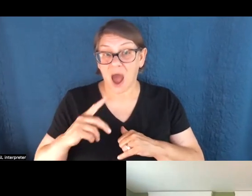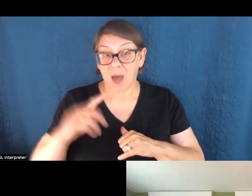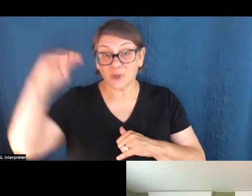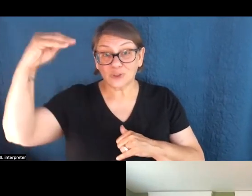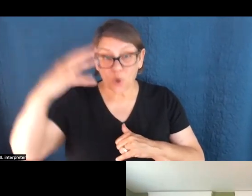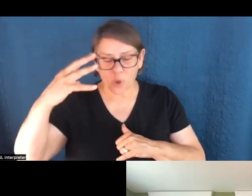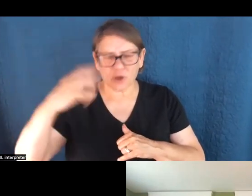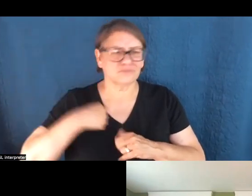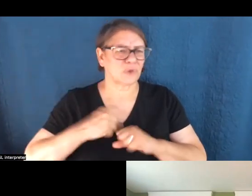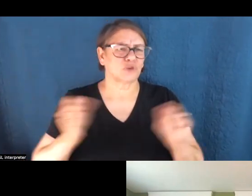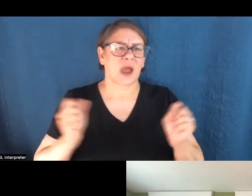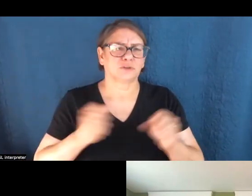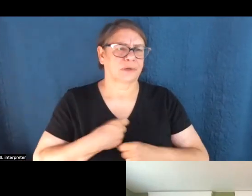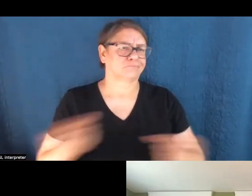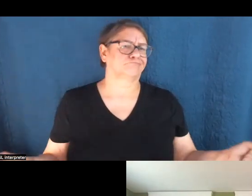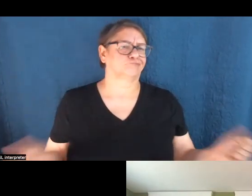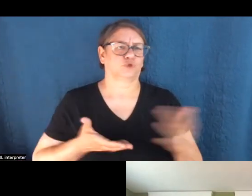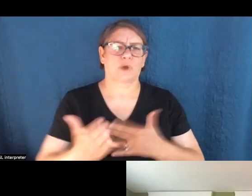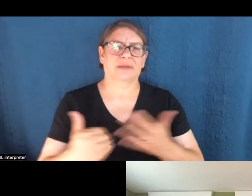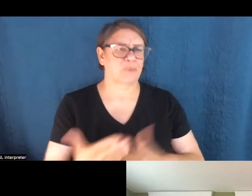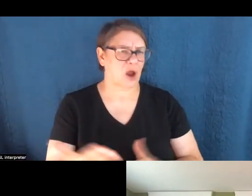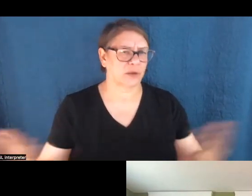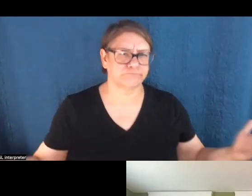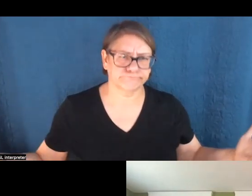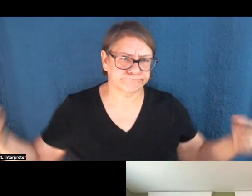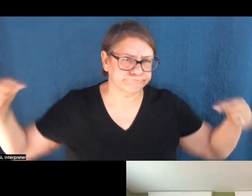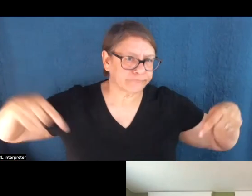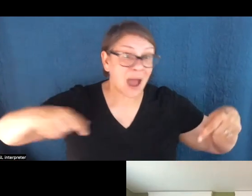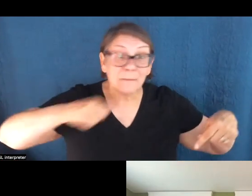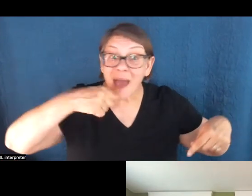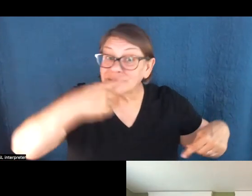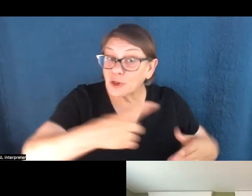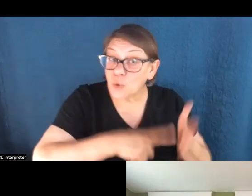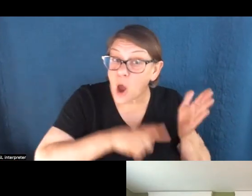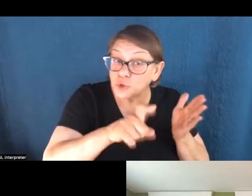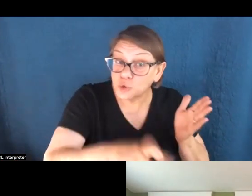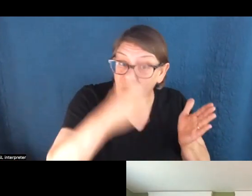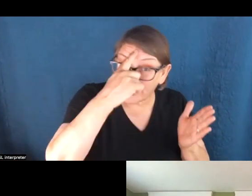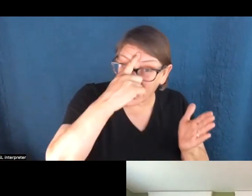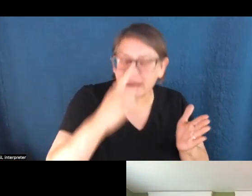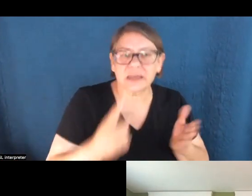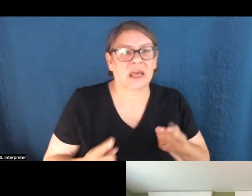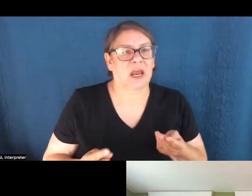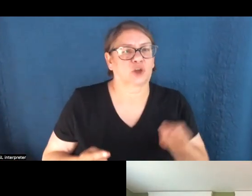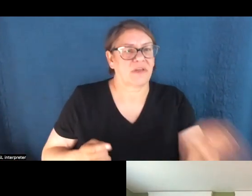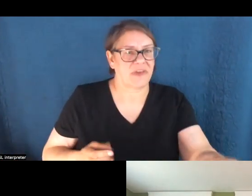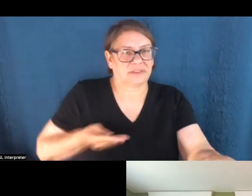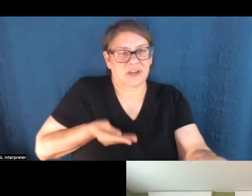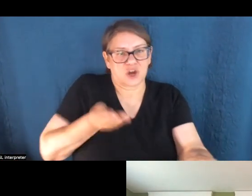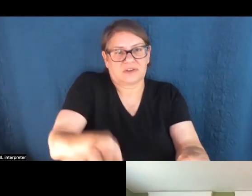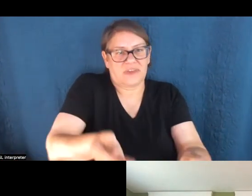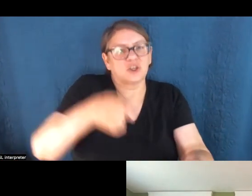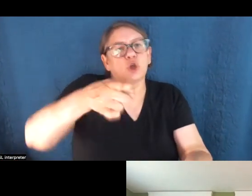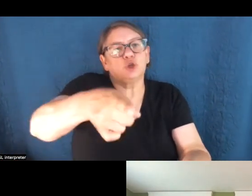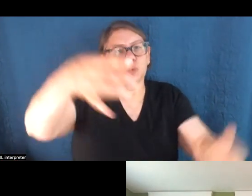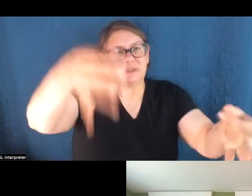be transparent. Like here's, here's what I, you know, I, I'm not telling you what you should think here are both sides, here are the arguments, but, you